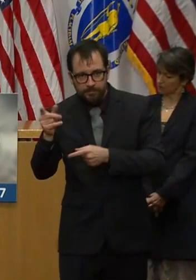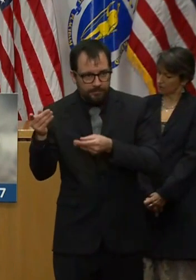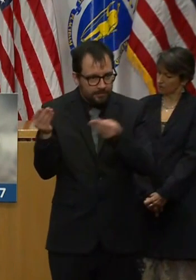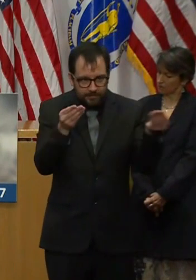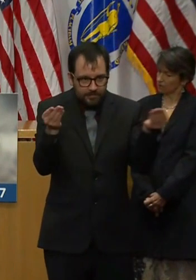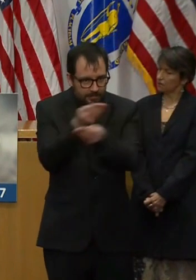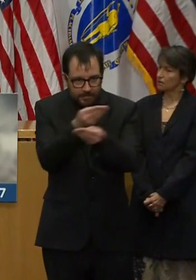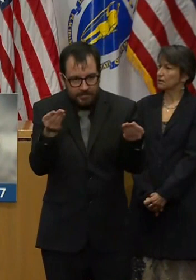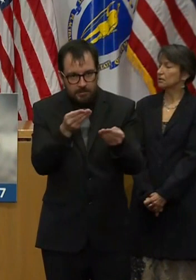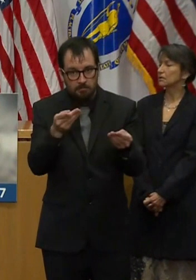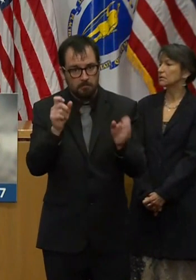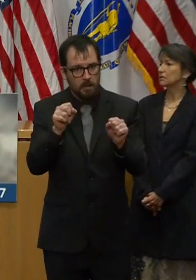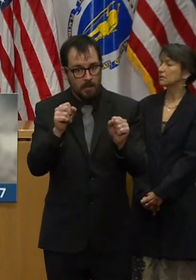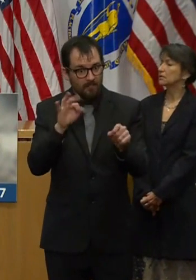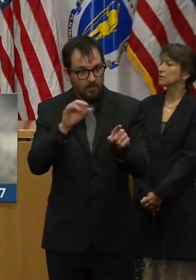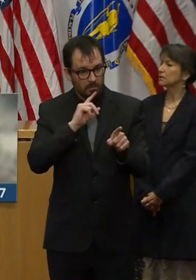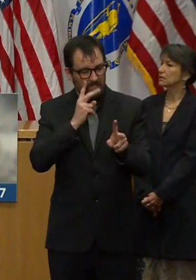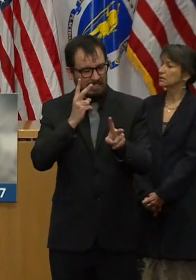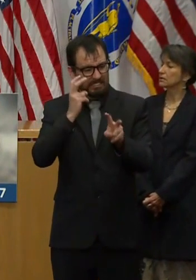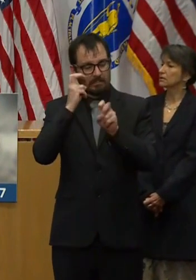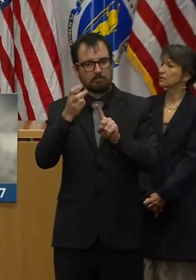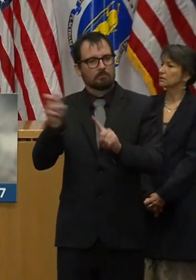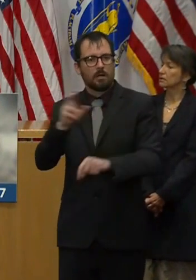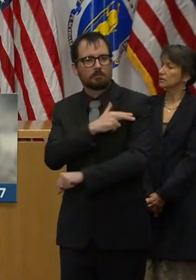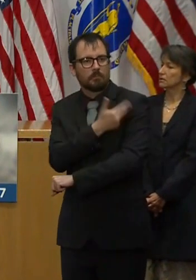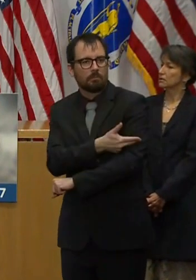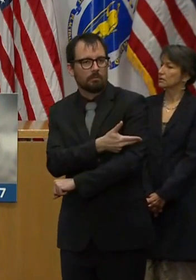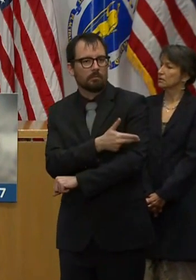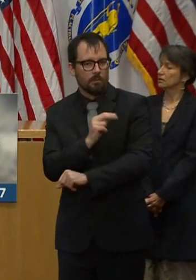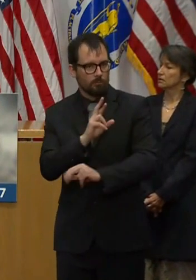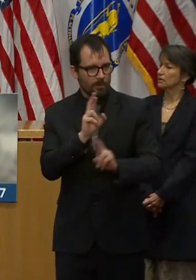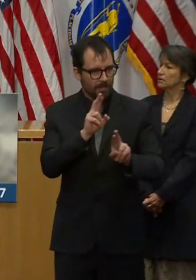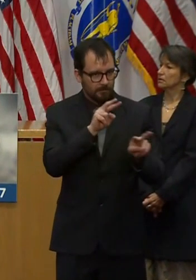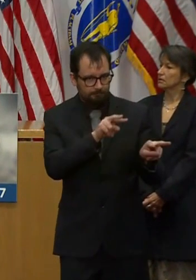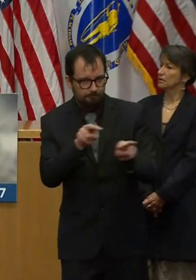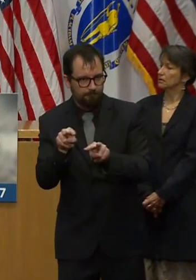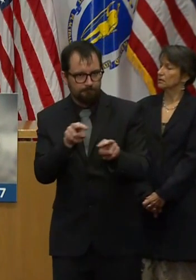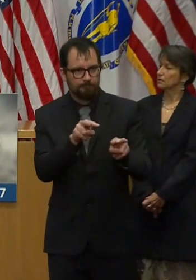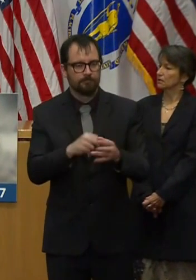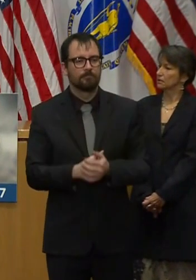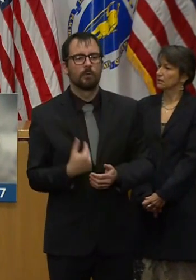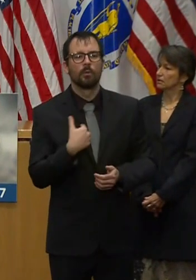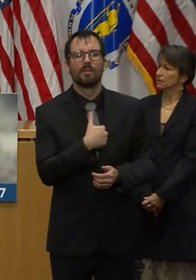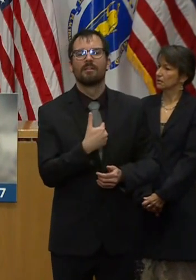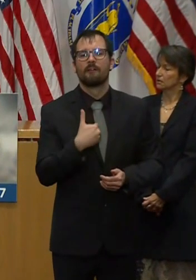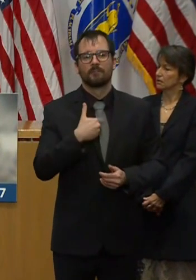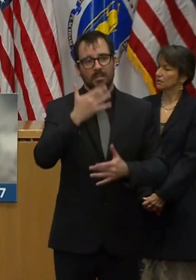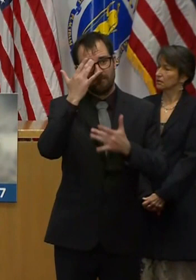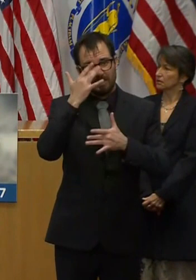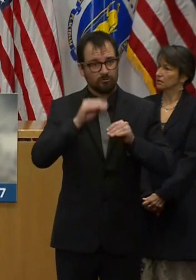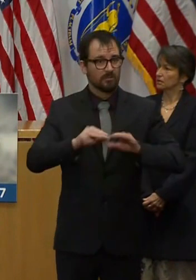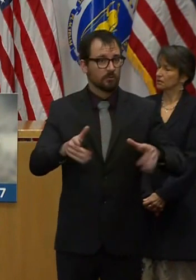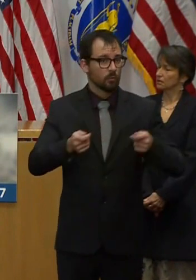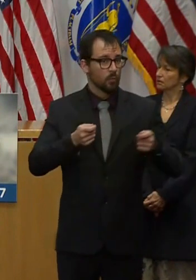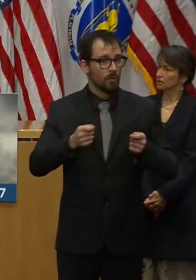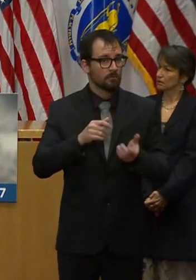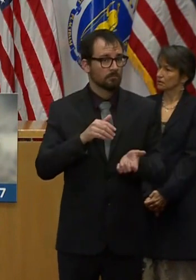We've also added an infection control nurse who started, I believe, yesterday, and we expect